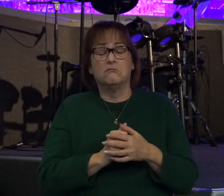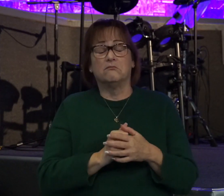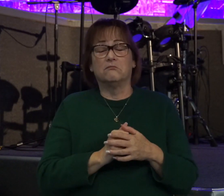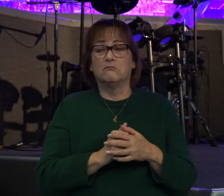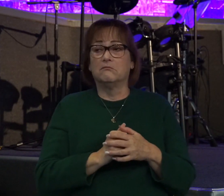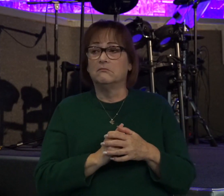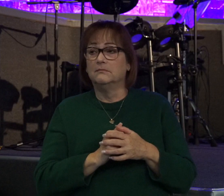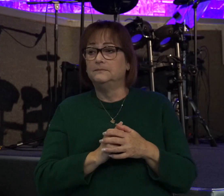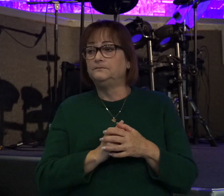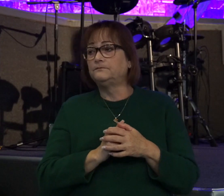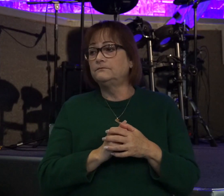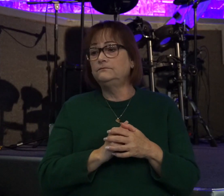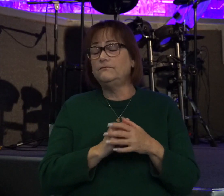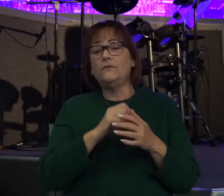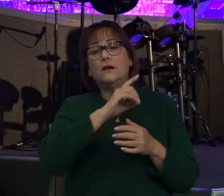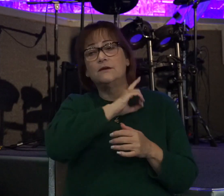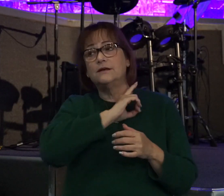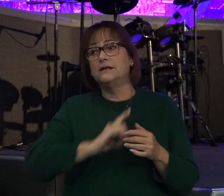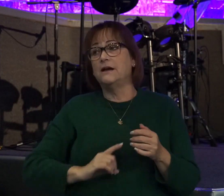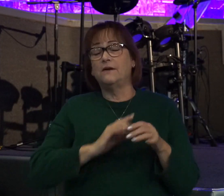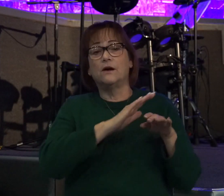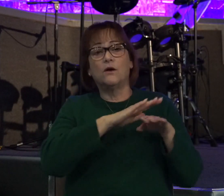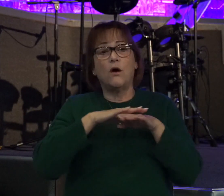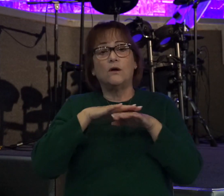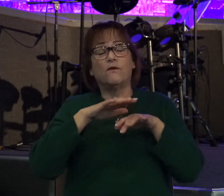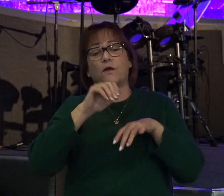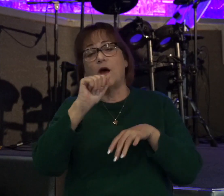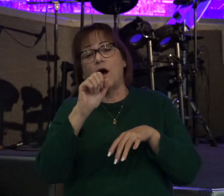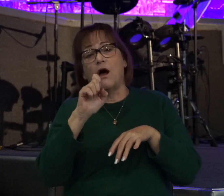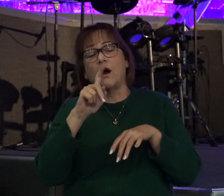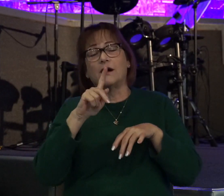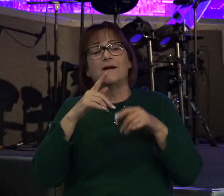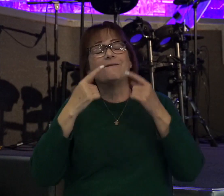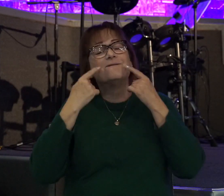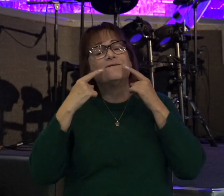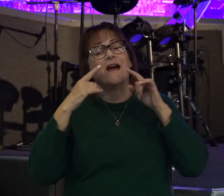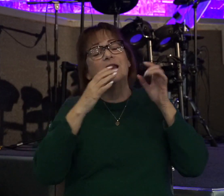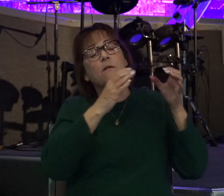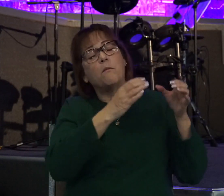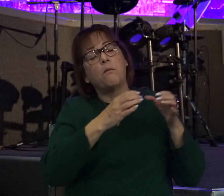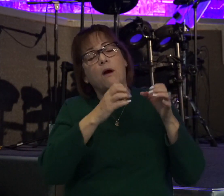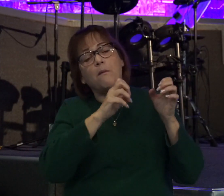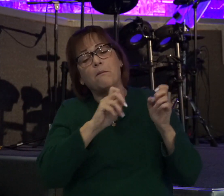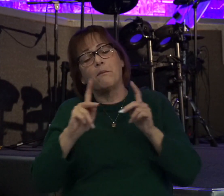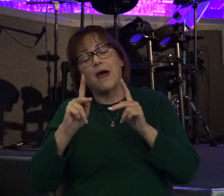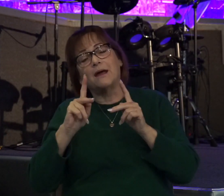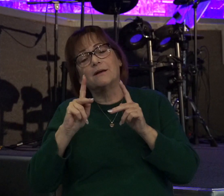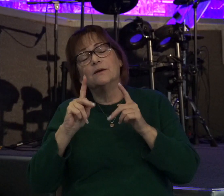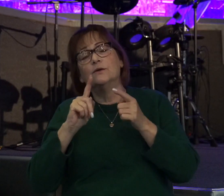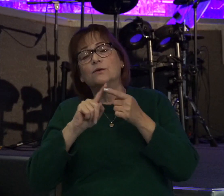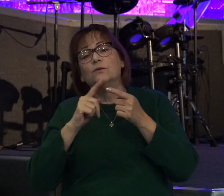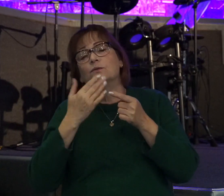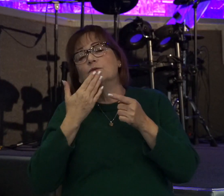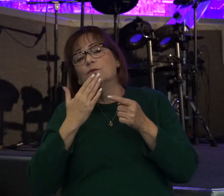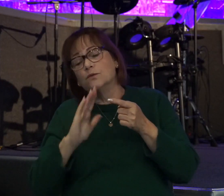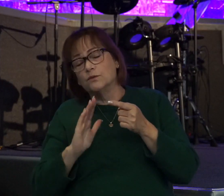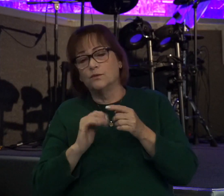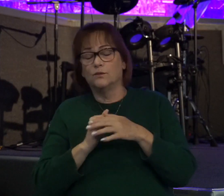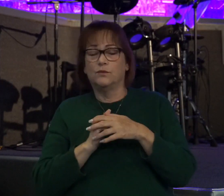And so David called for the Ark to finally be brought back from Abinadabs to Jerusalem, okay, so that